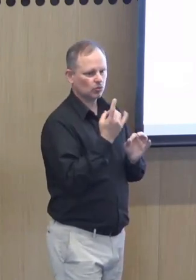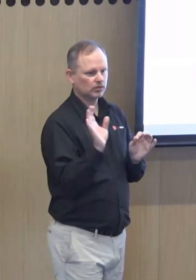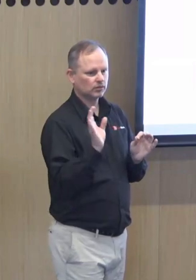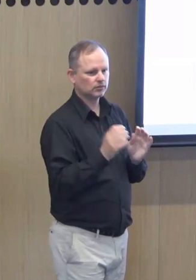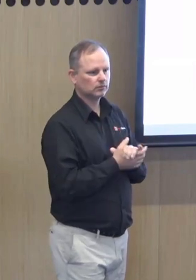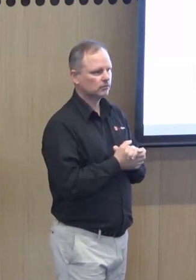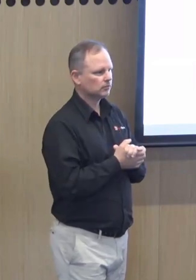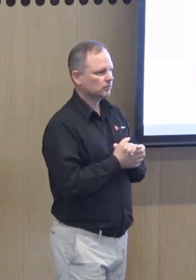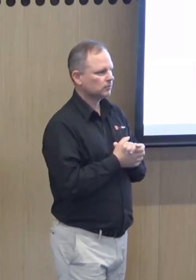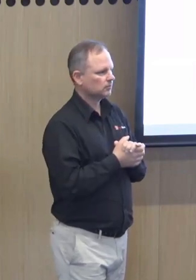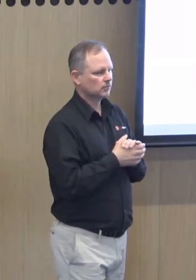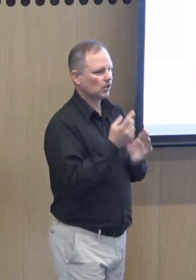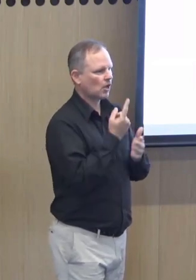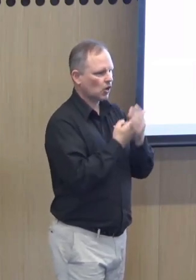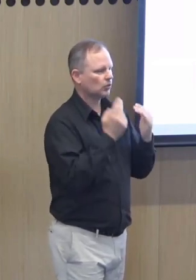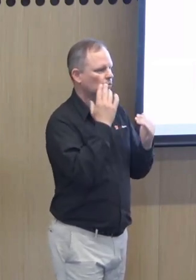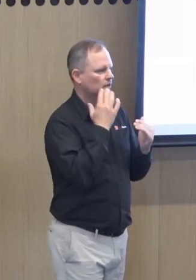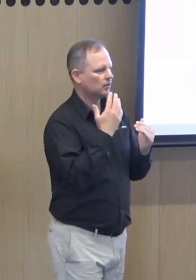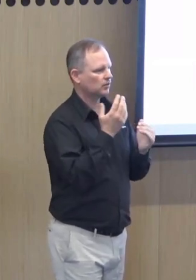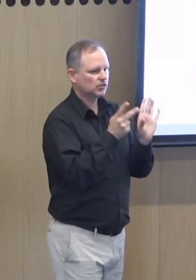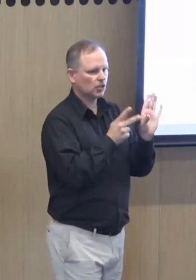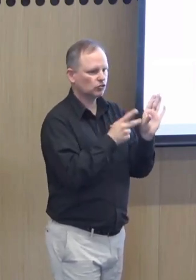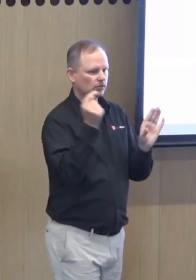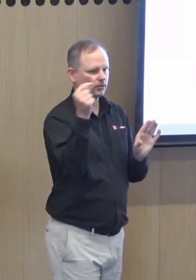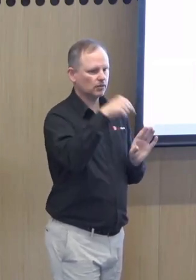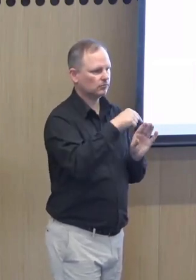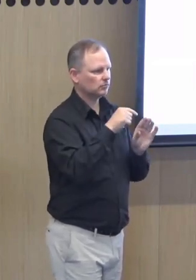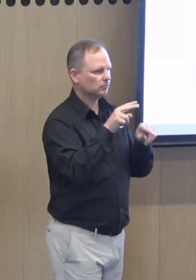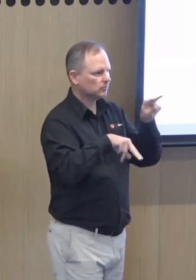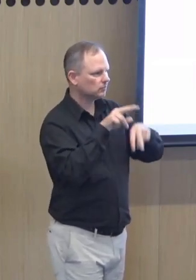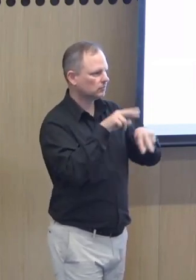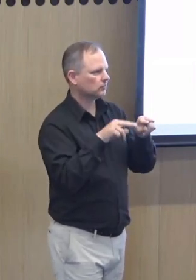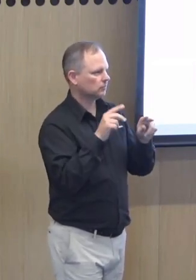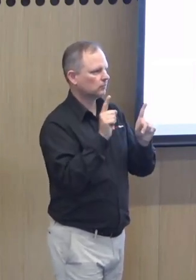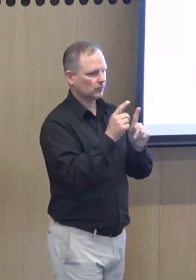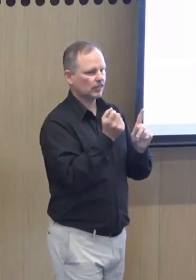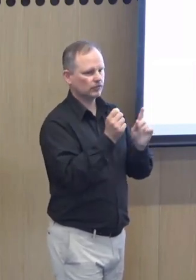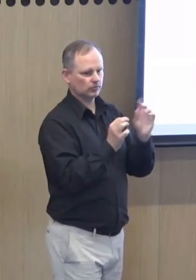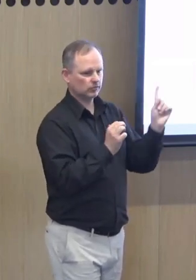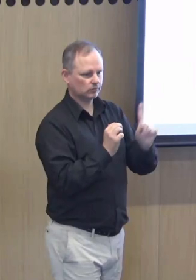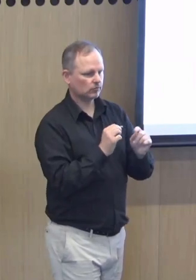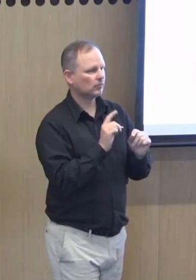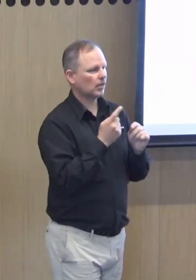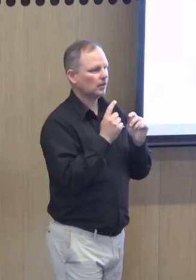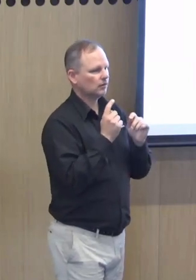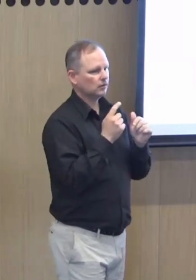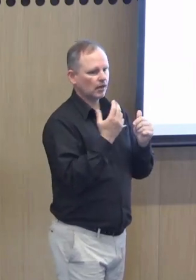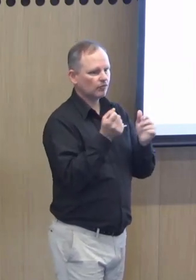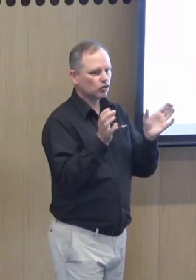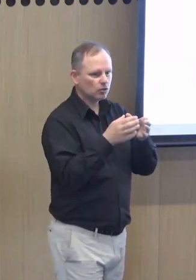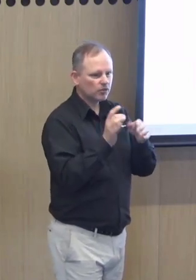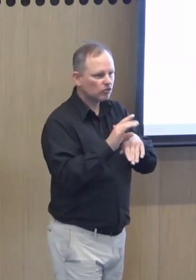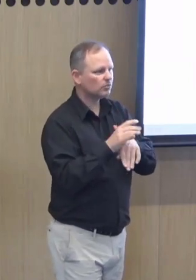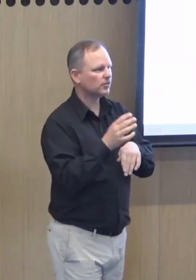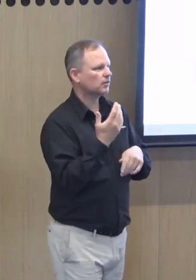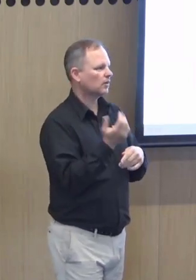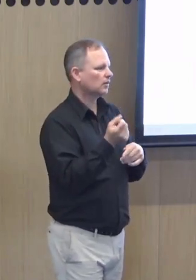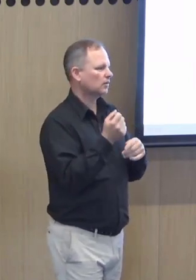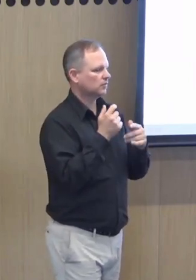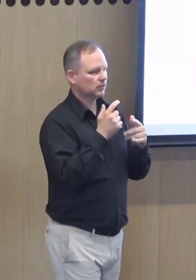for two weeks and were provided with an Auslan interpreter only once. And so you can only imagine the number of support